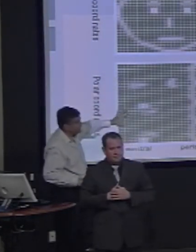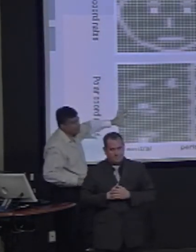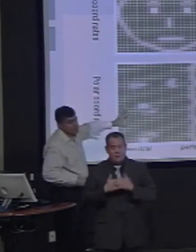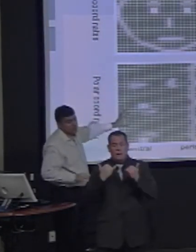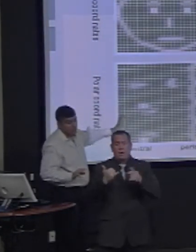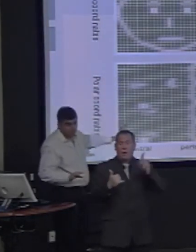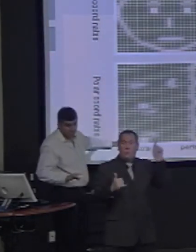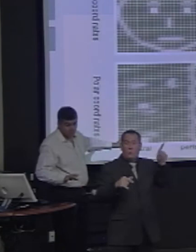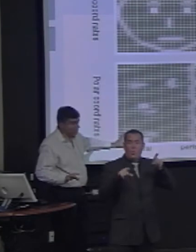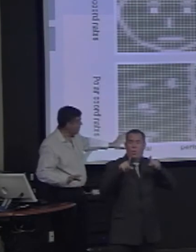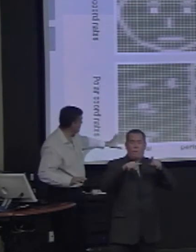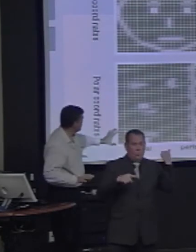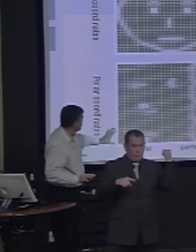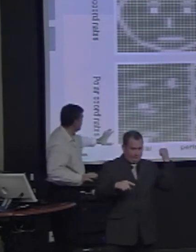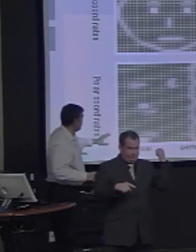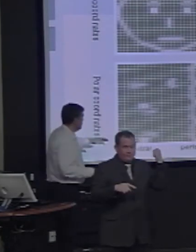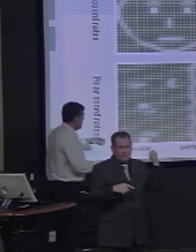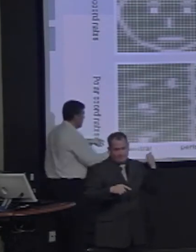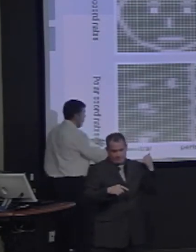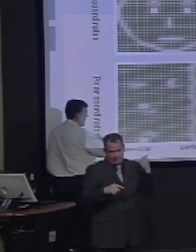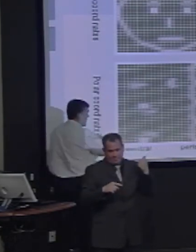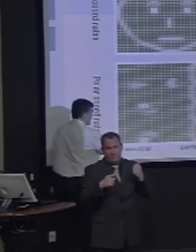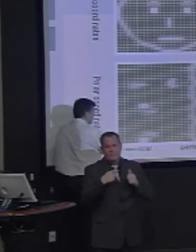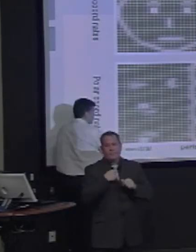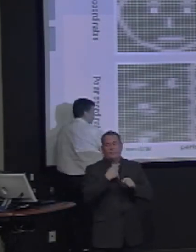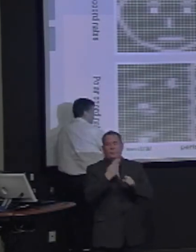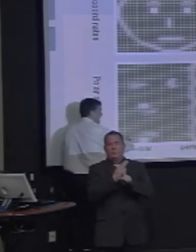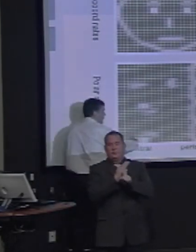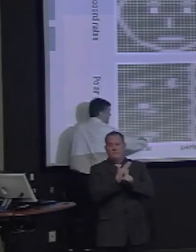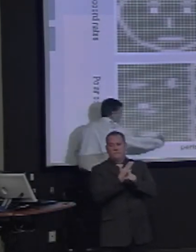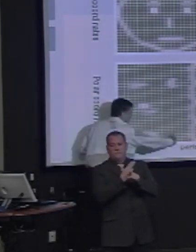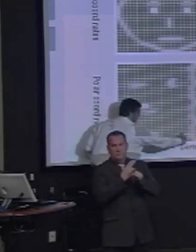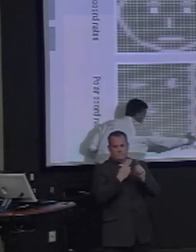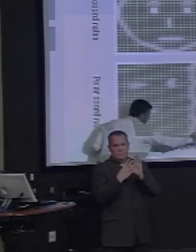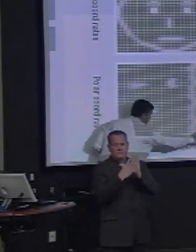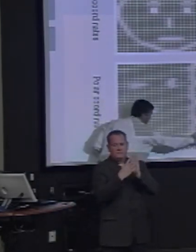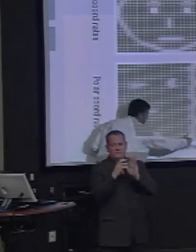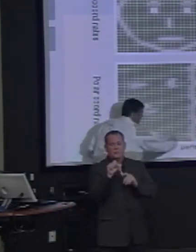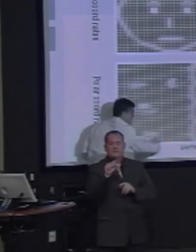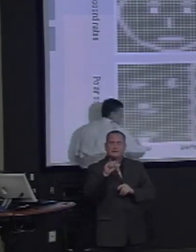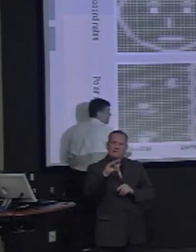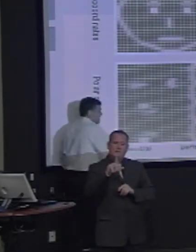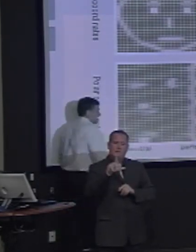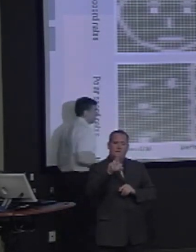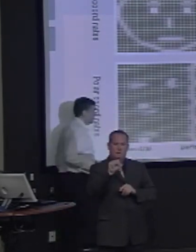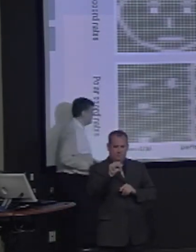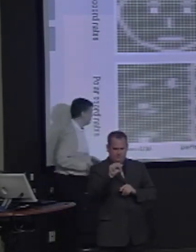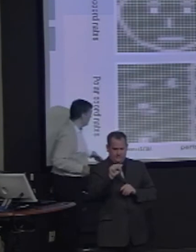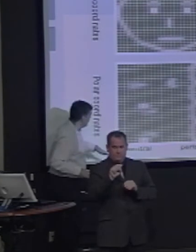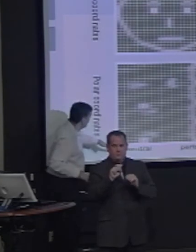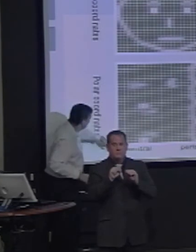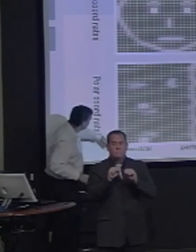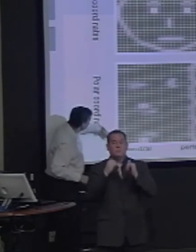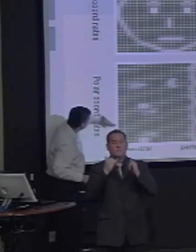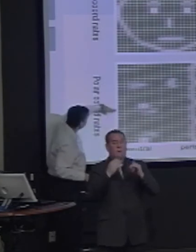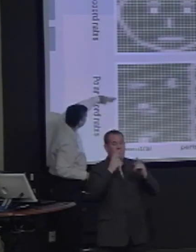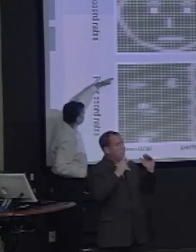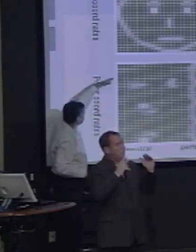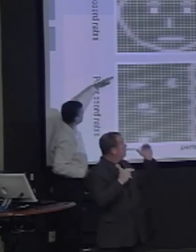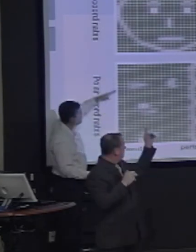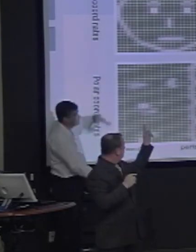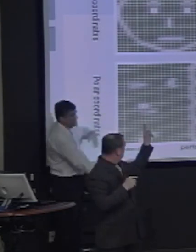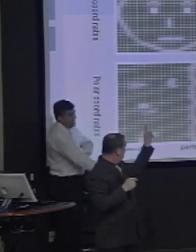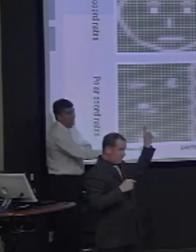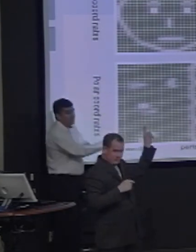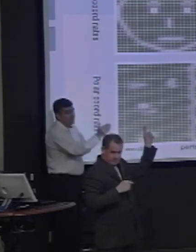into polar coordinates so that one axis codes how far the information is from central vision and the other